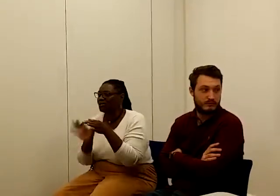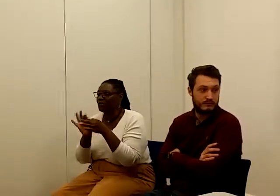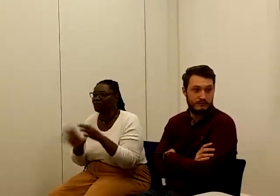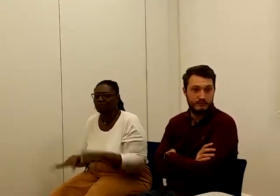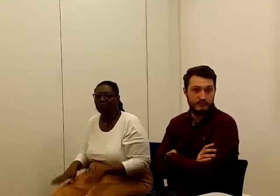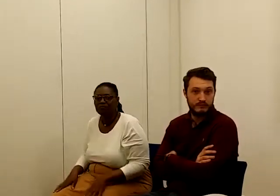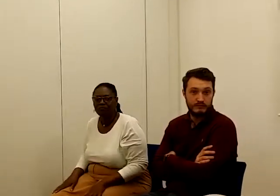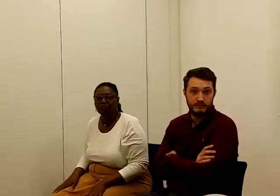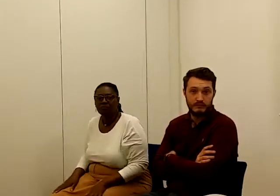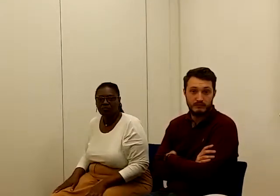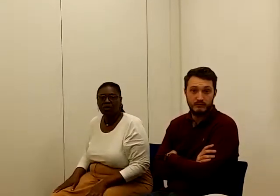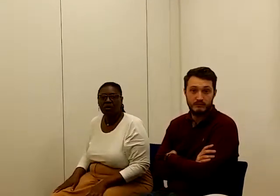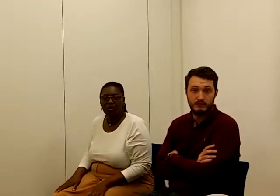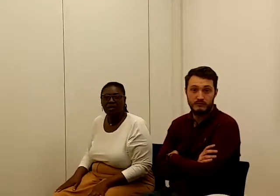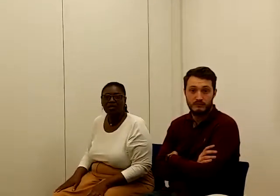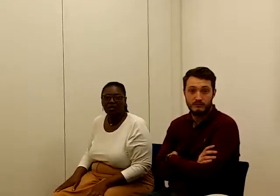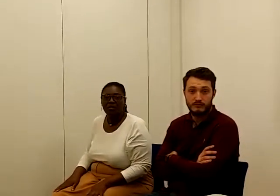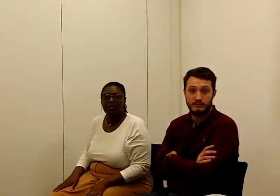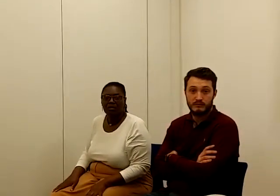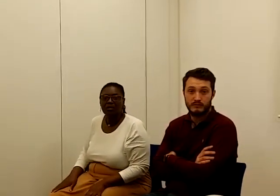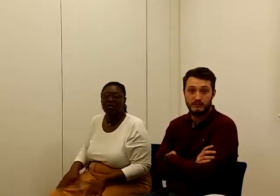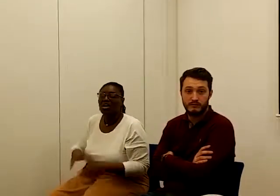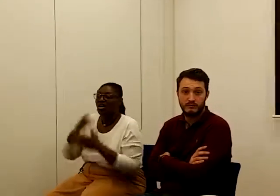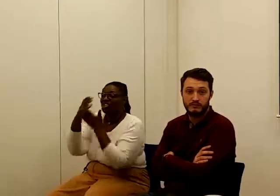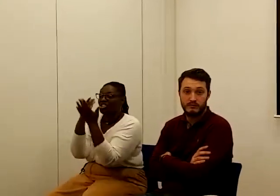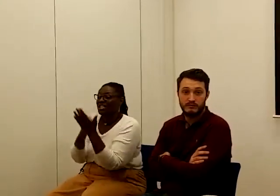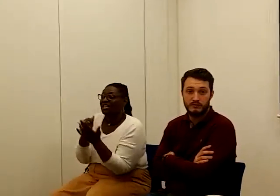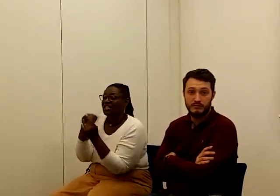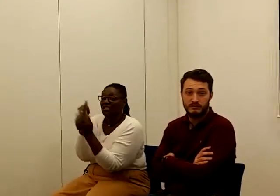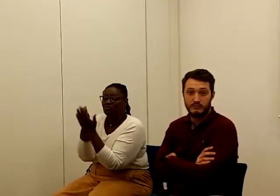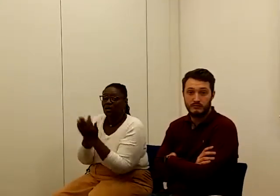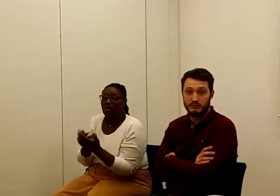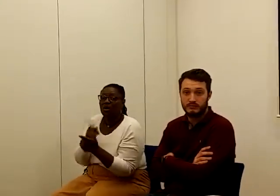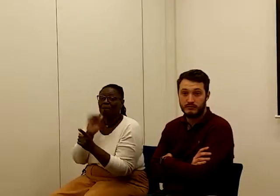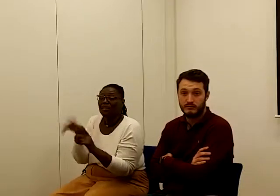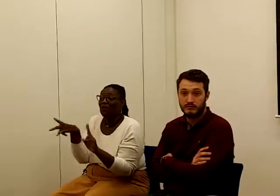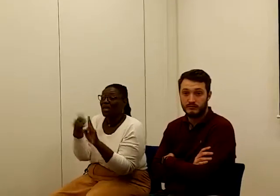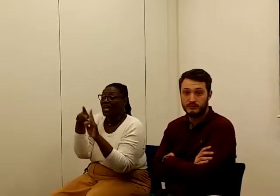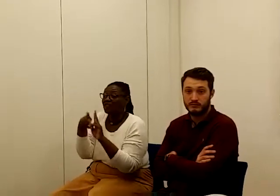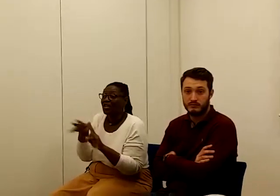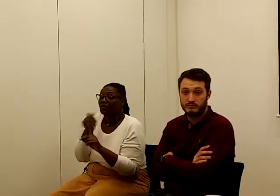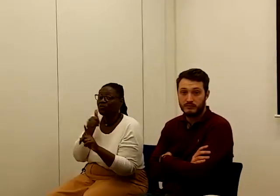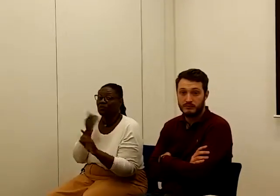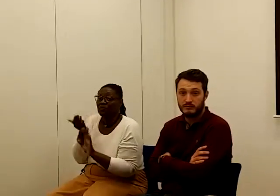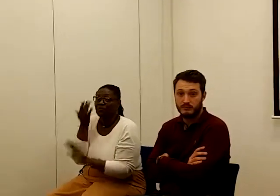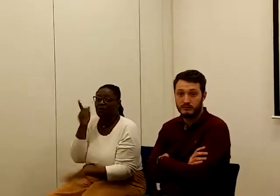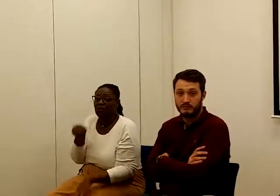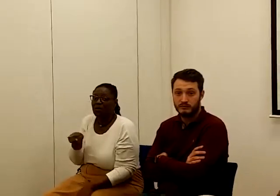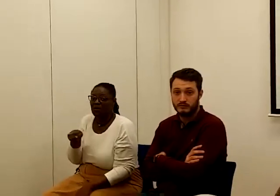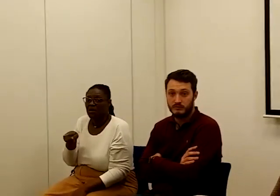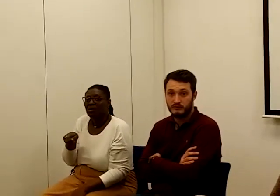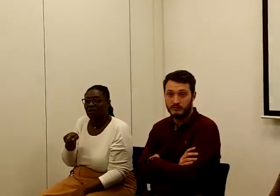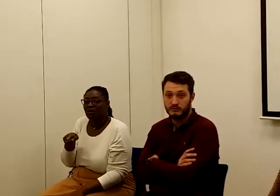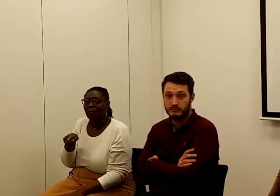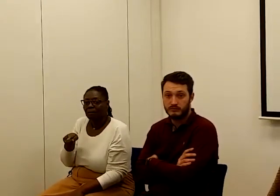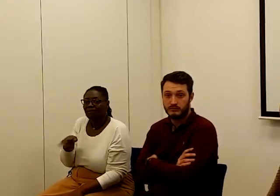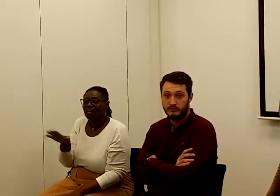Actually, what she said, conditionality is wrong, sounds like a good hashtag. Unfortunately, if you've used a hashtag before, it's not going to actually